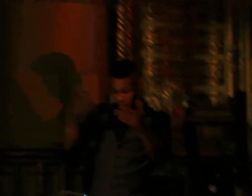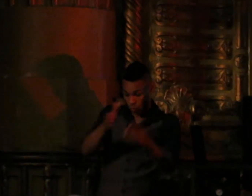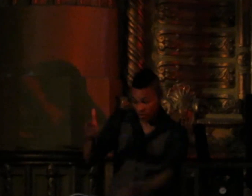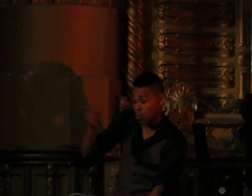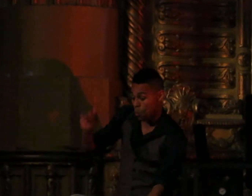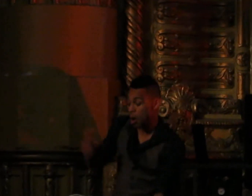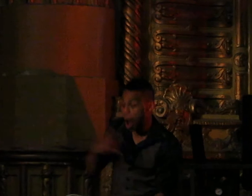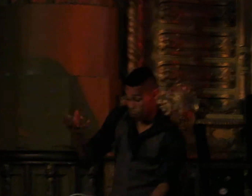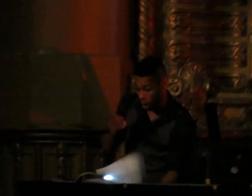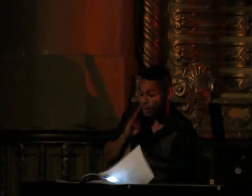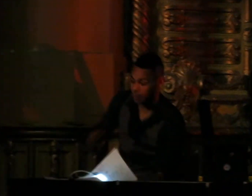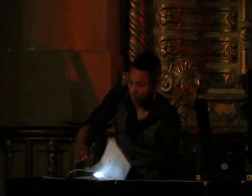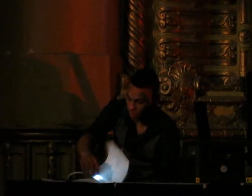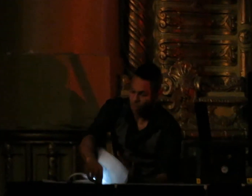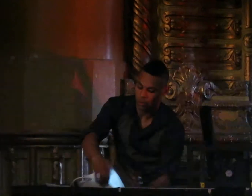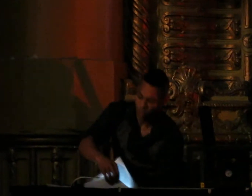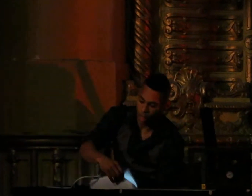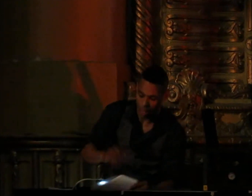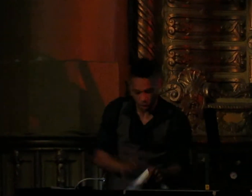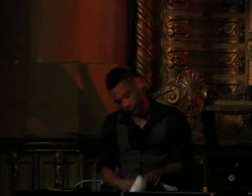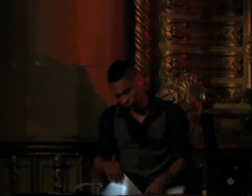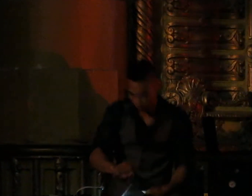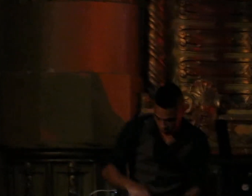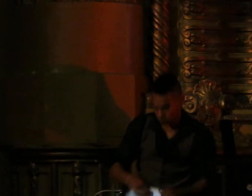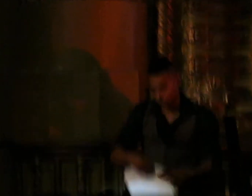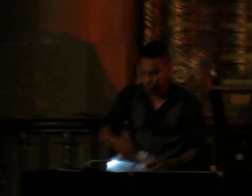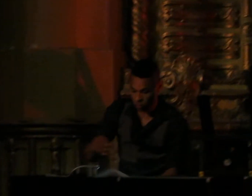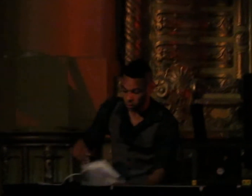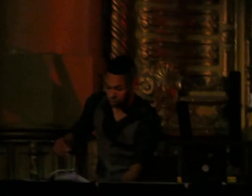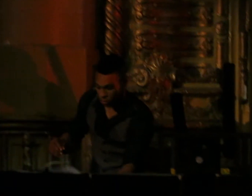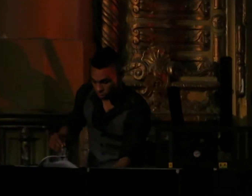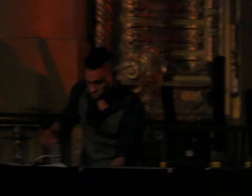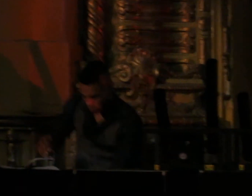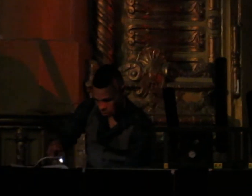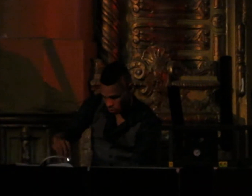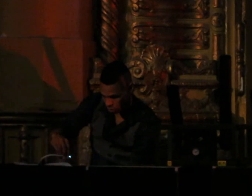Woooo! We're That's your skin is falling down, just so.